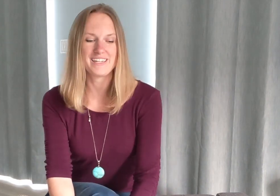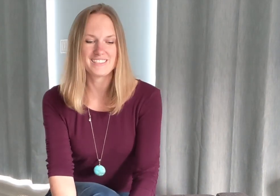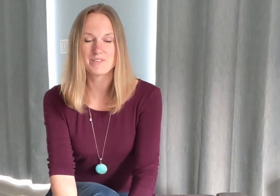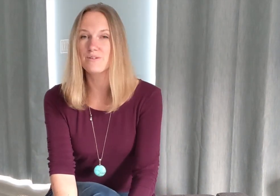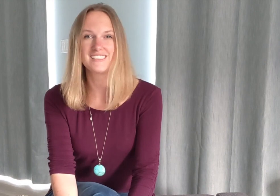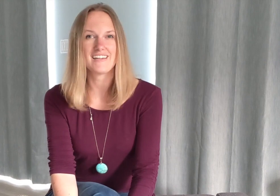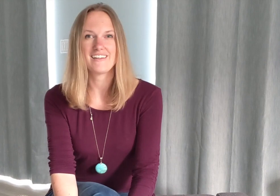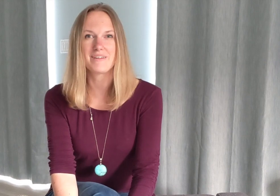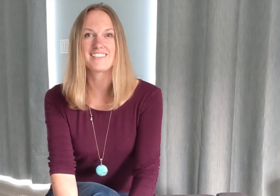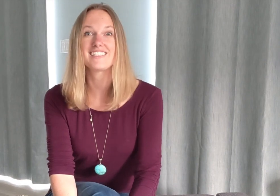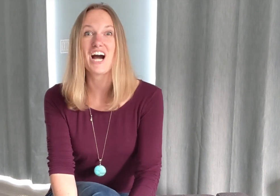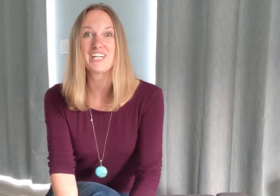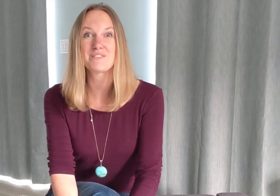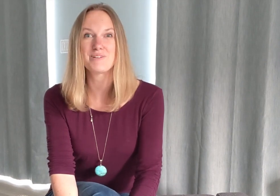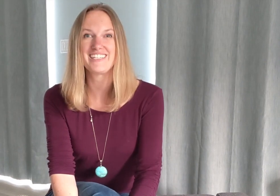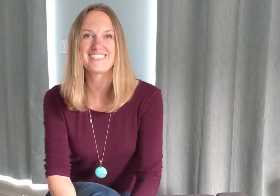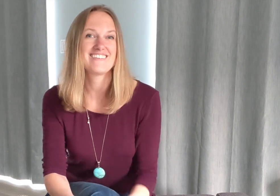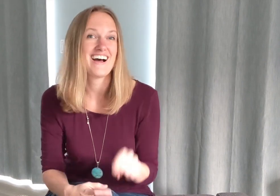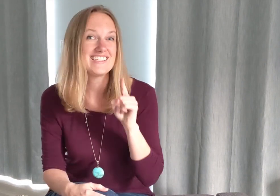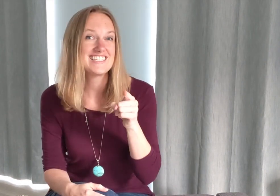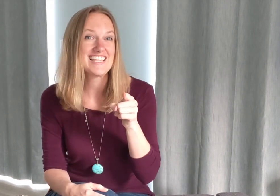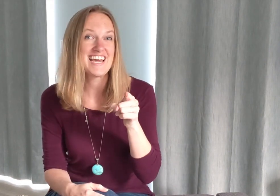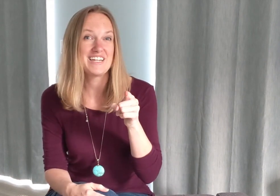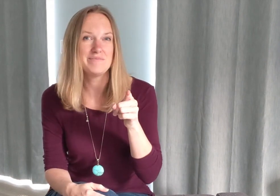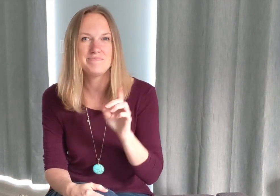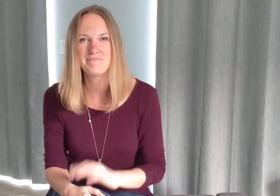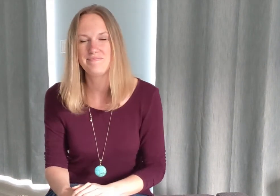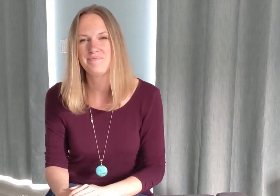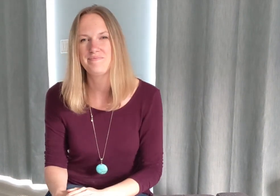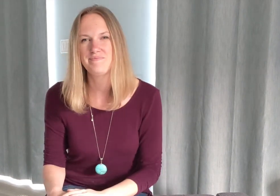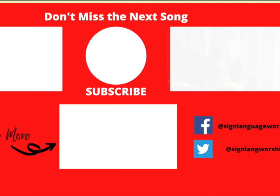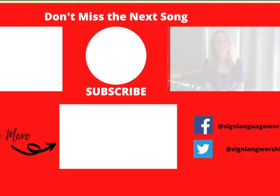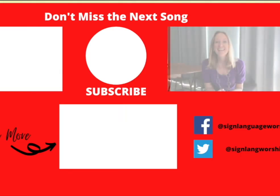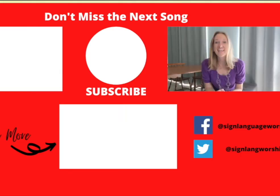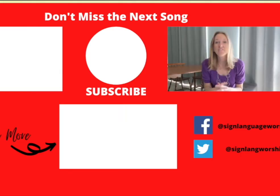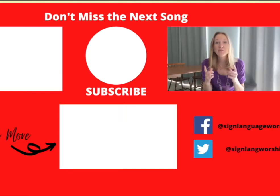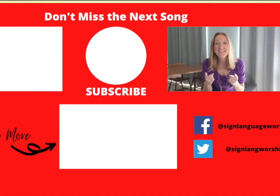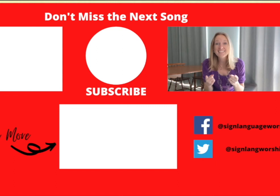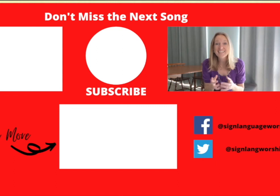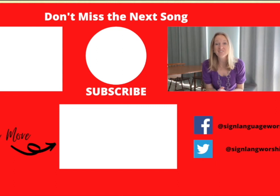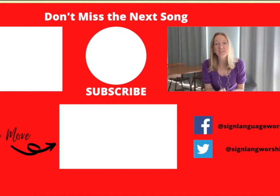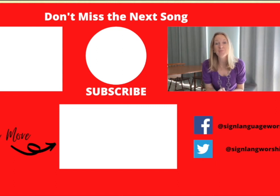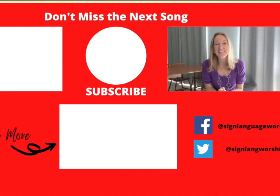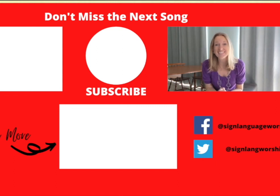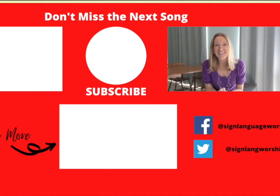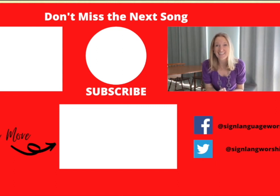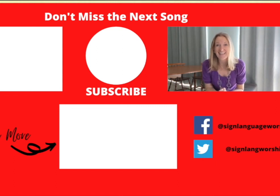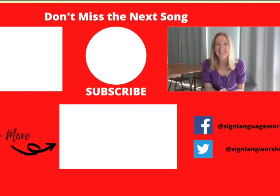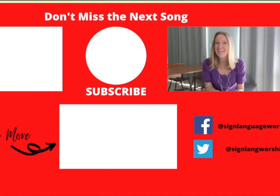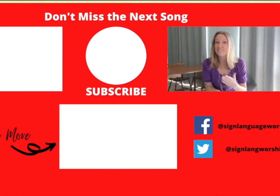i'm so excited because it's an awesome bridge i'll see you there if you like today's video please click like gives